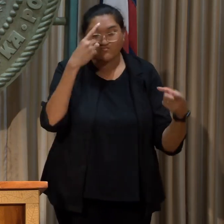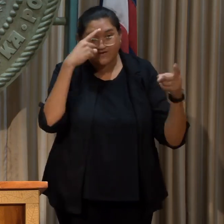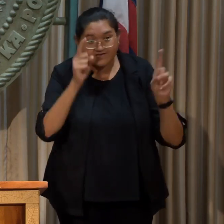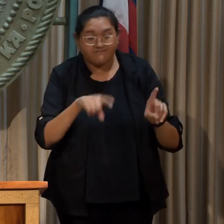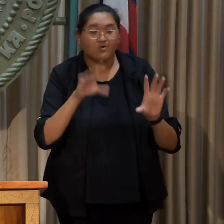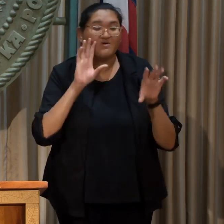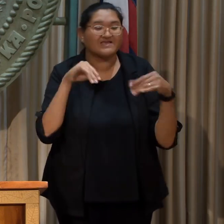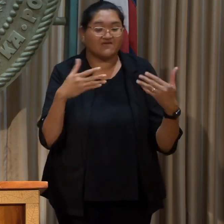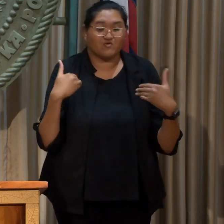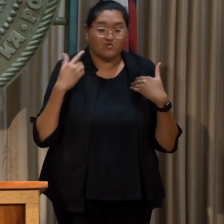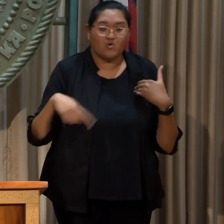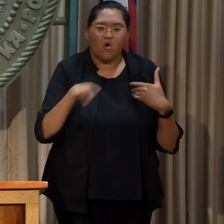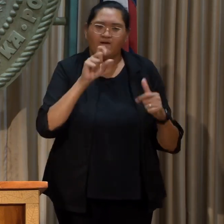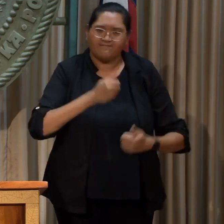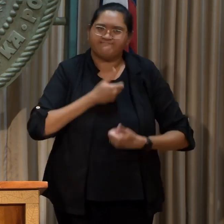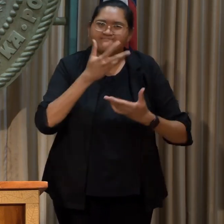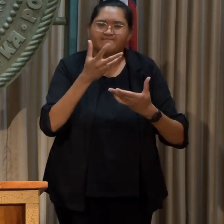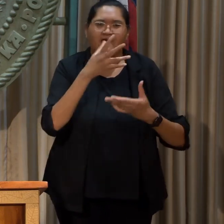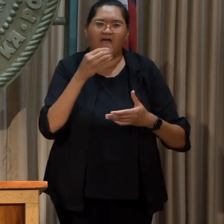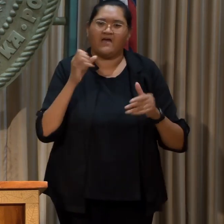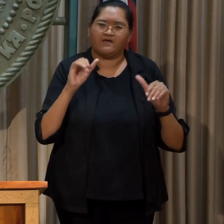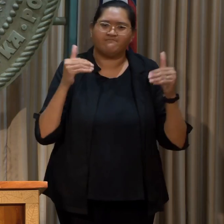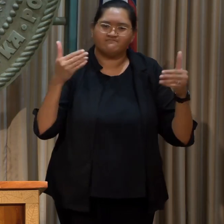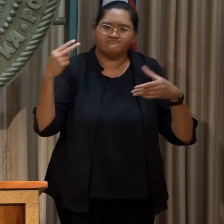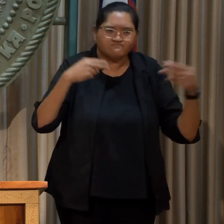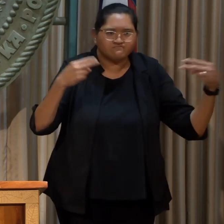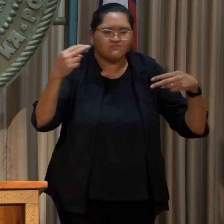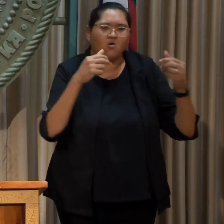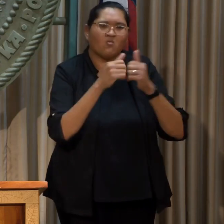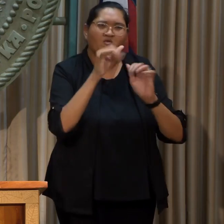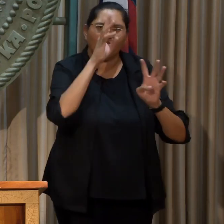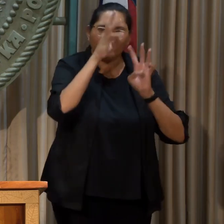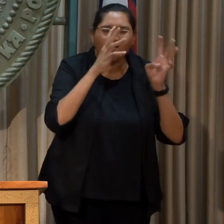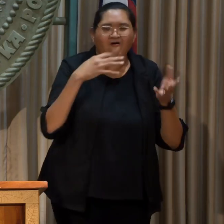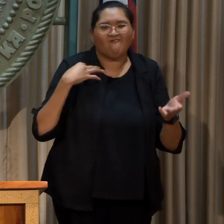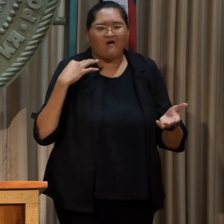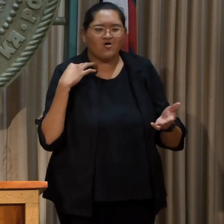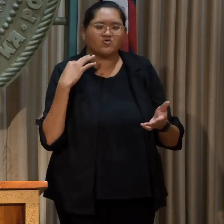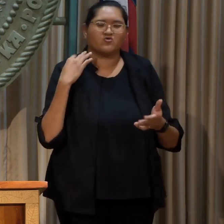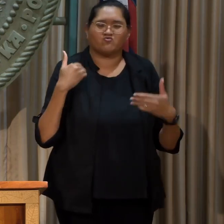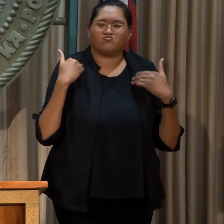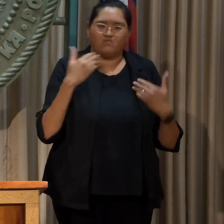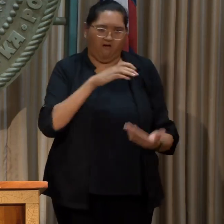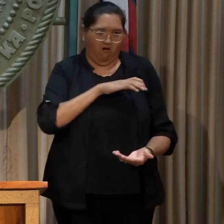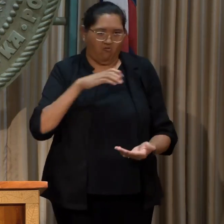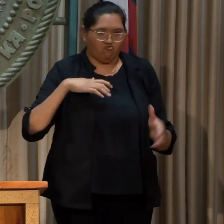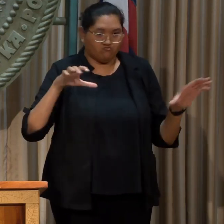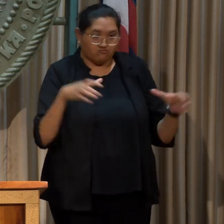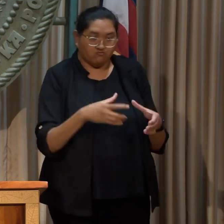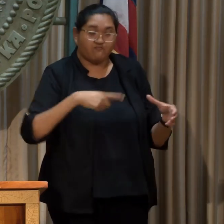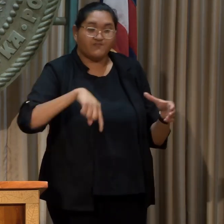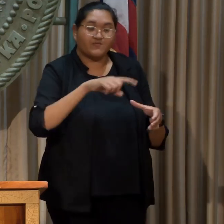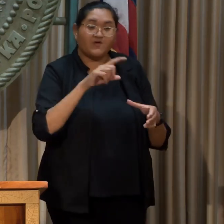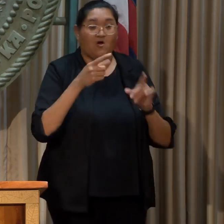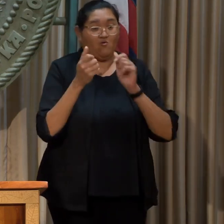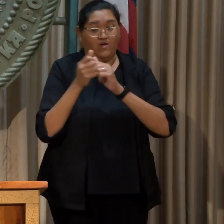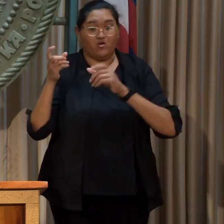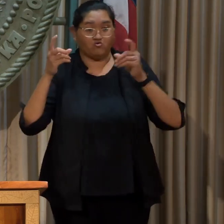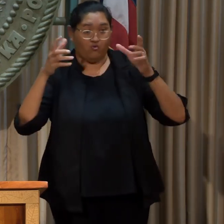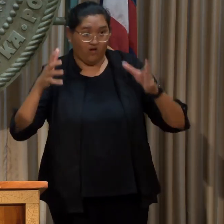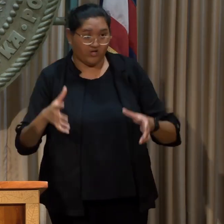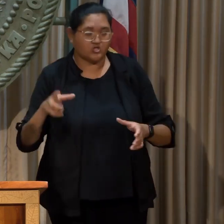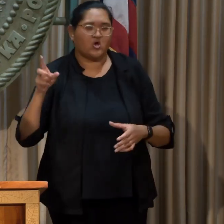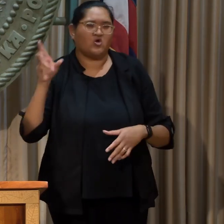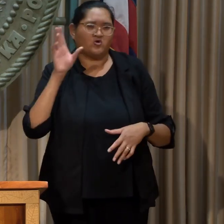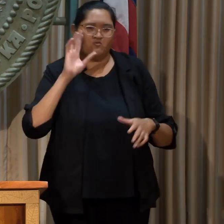gives youth a voice and a seat at the table with the creation of a volunteer youth council to help Director Sniffen take on